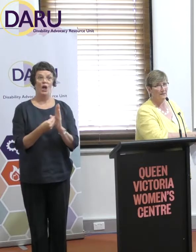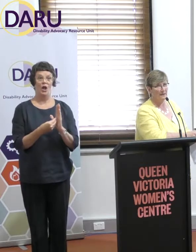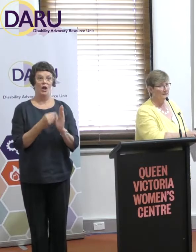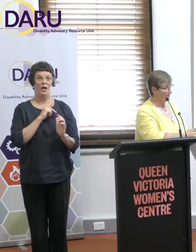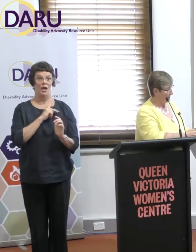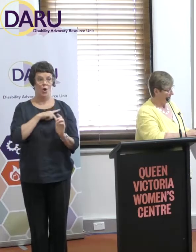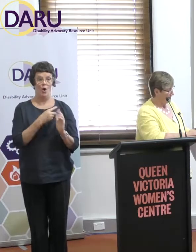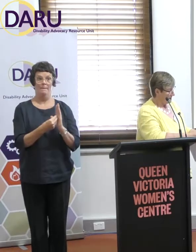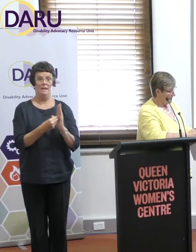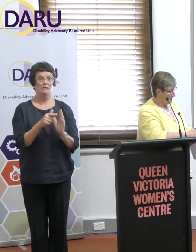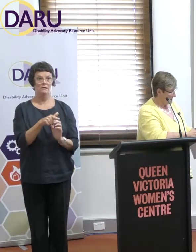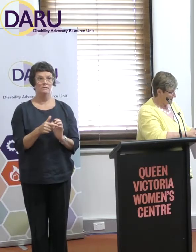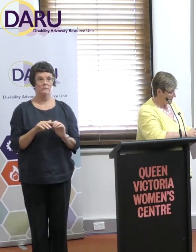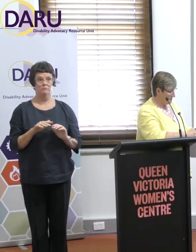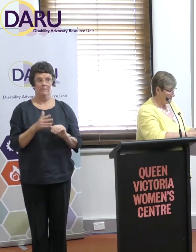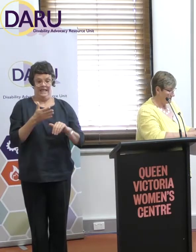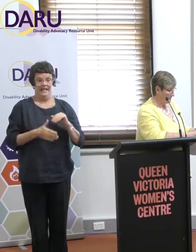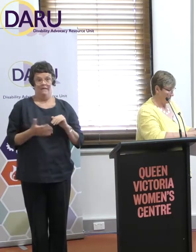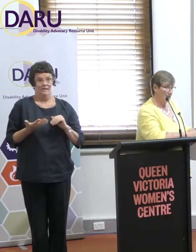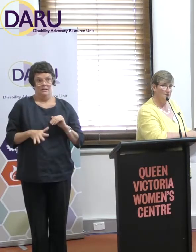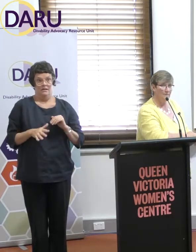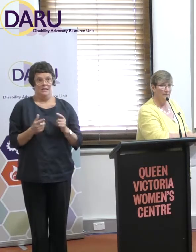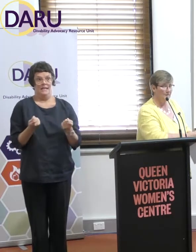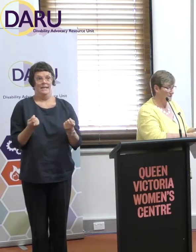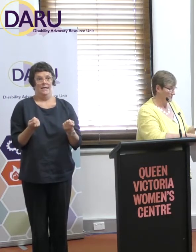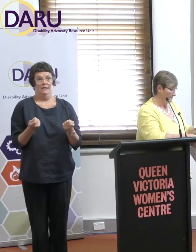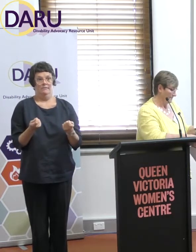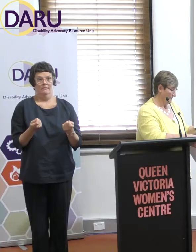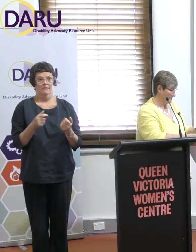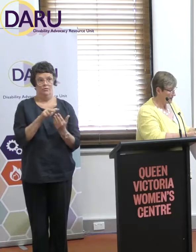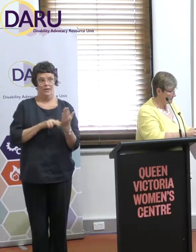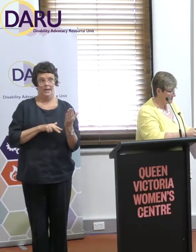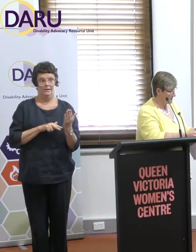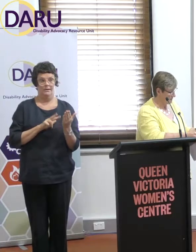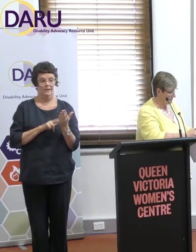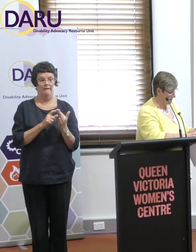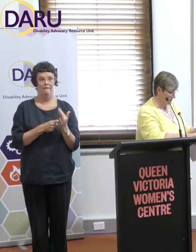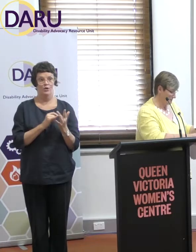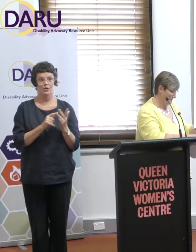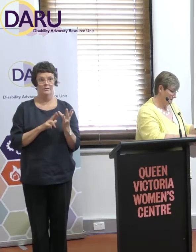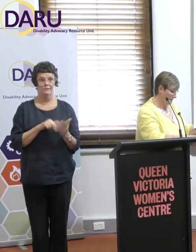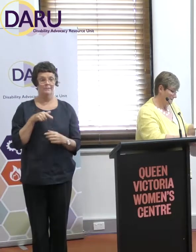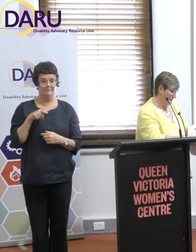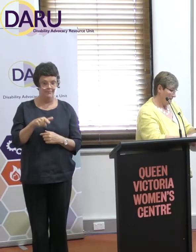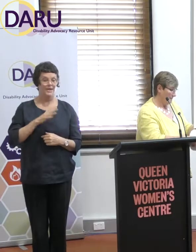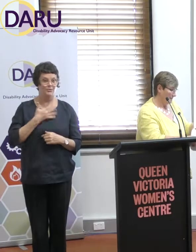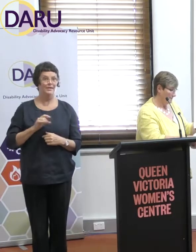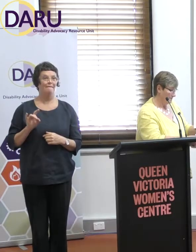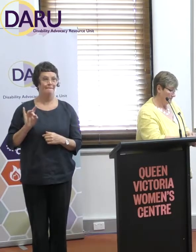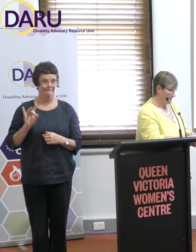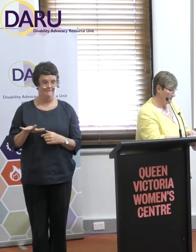they had to explain something in easy read information about what they do. So, they found it incredibly interesting as well,